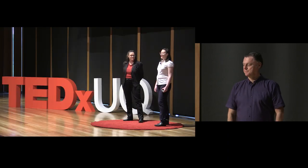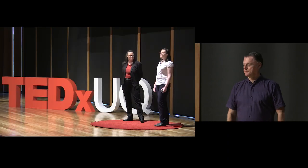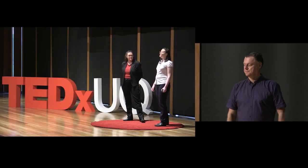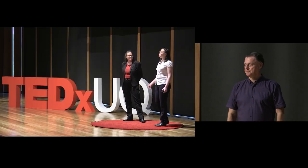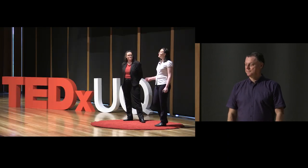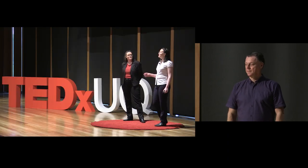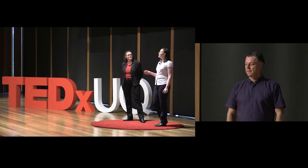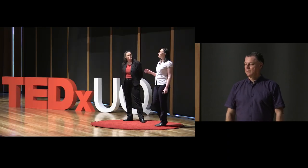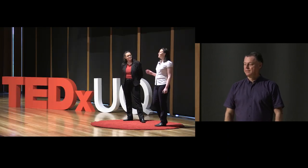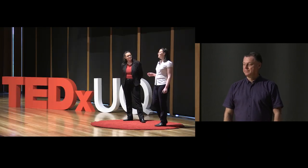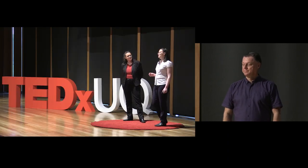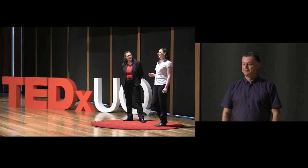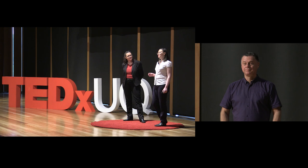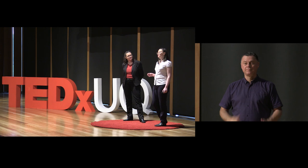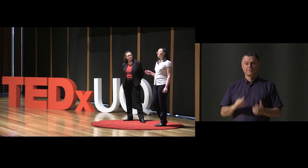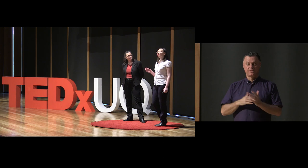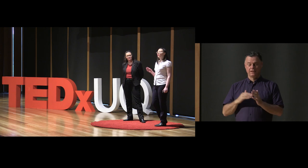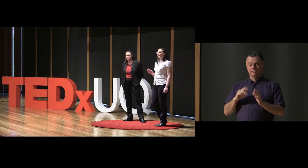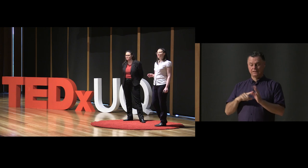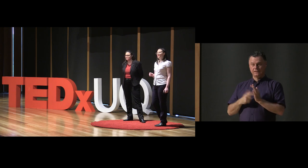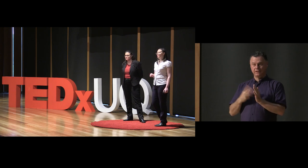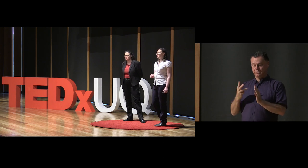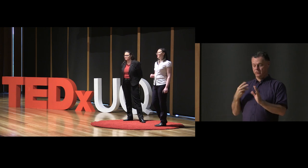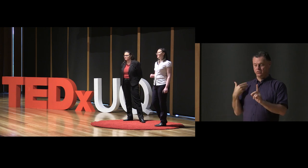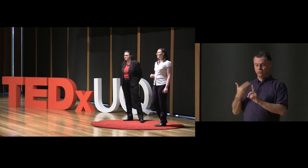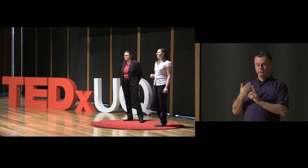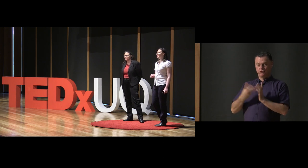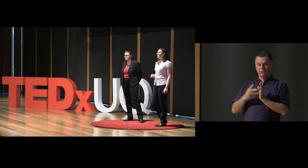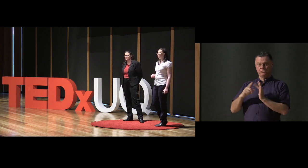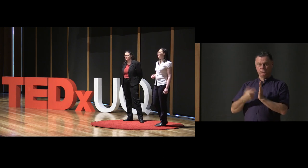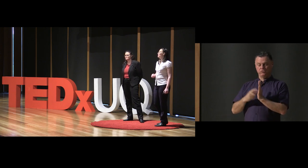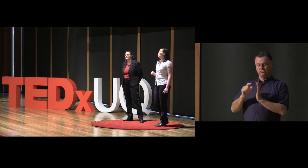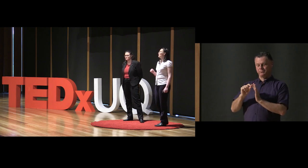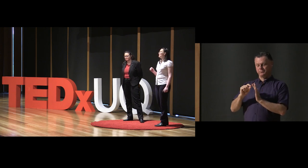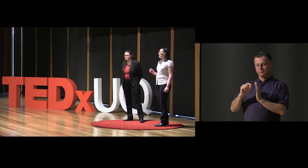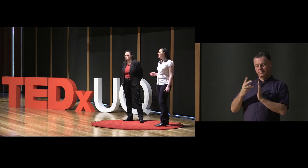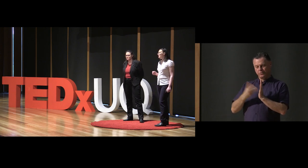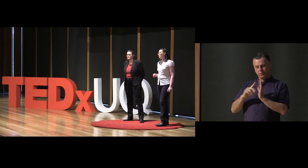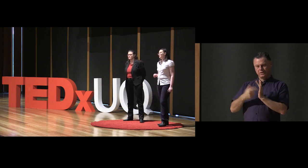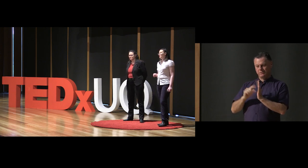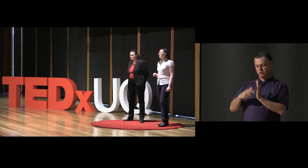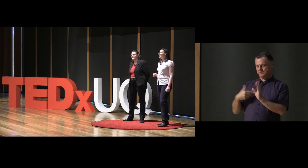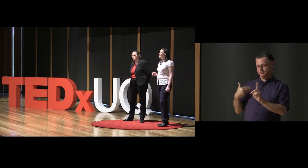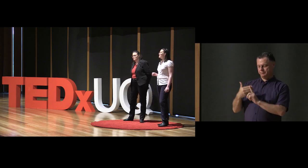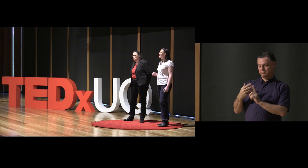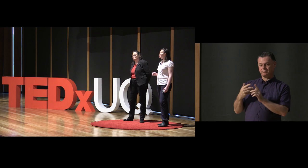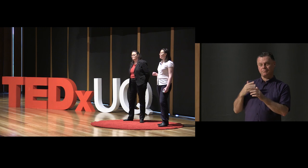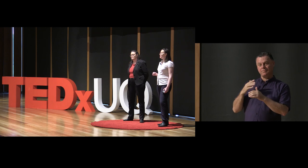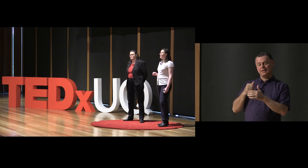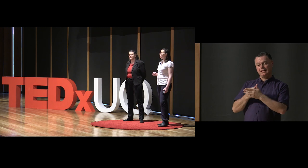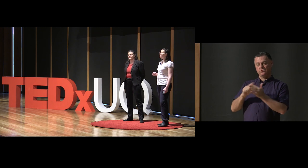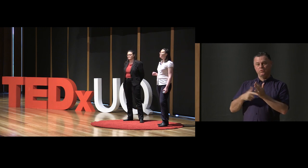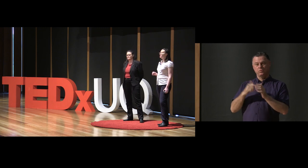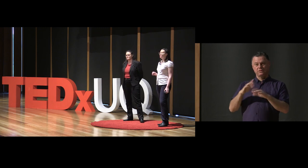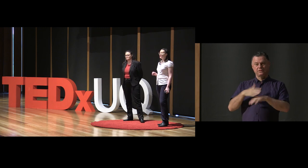Okay. So we are in the third year of a three-year project. By the end of our project, we expect to have a